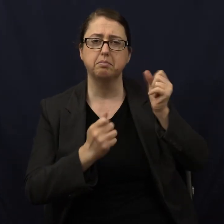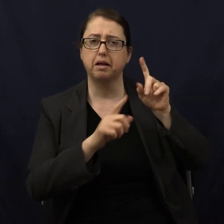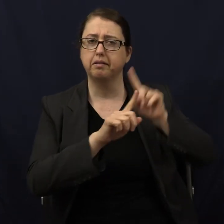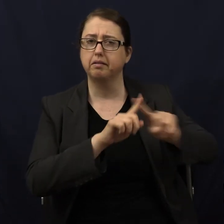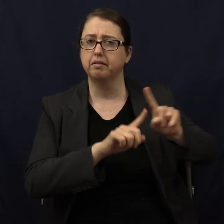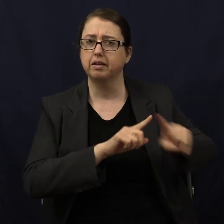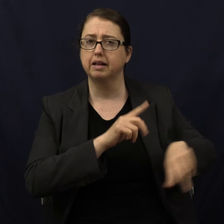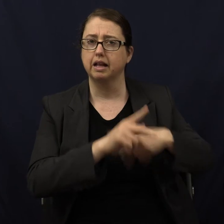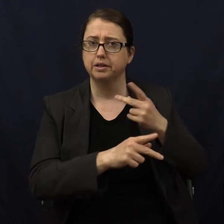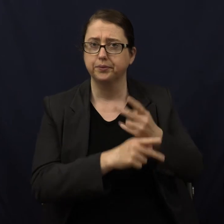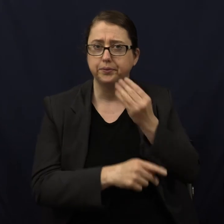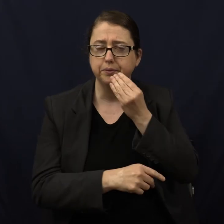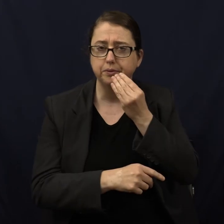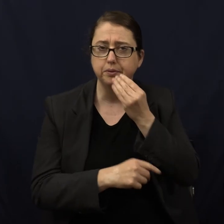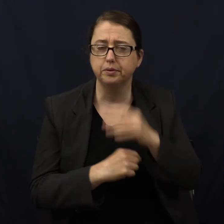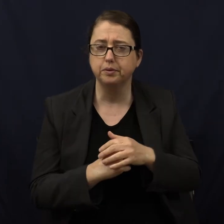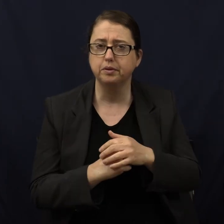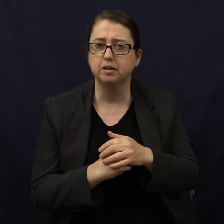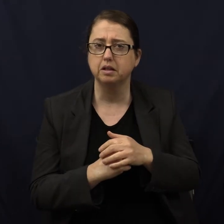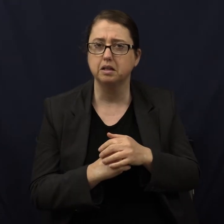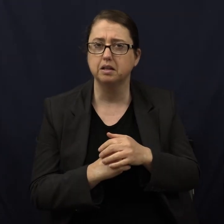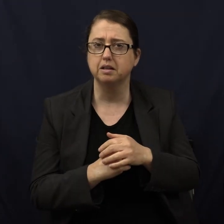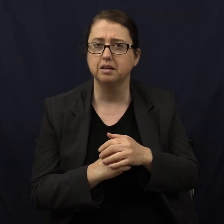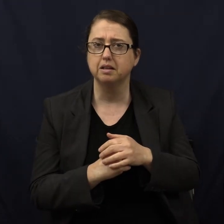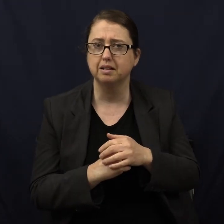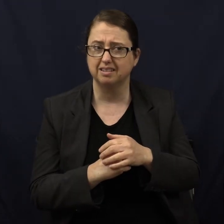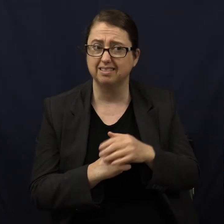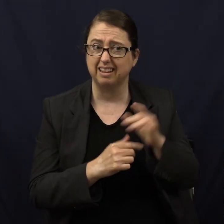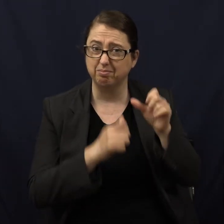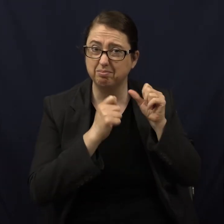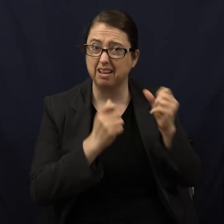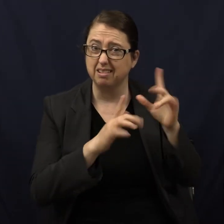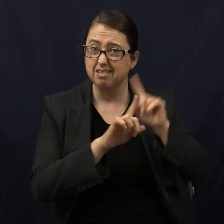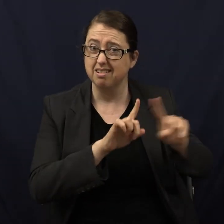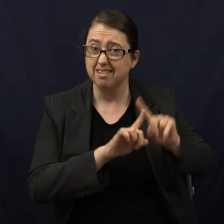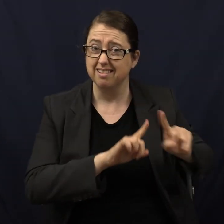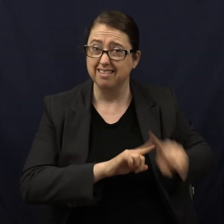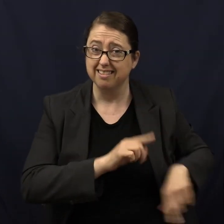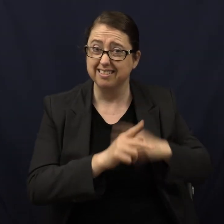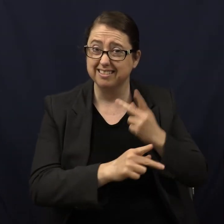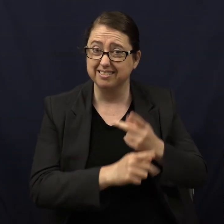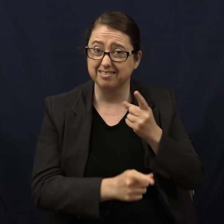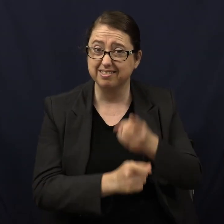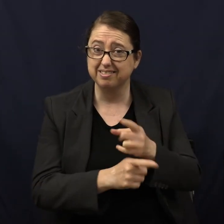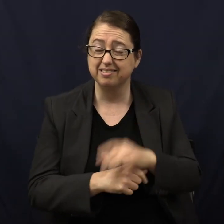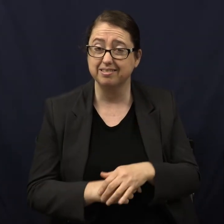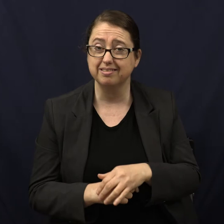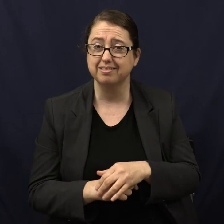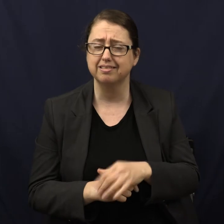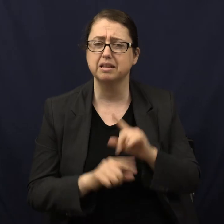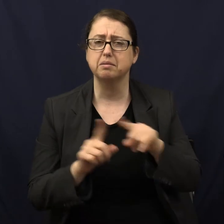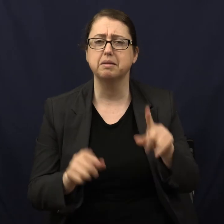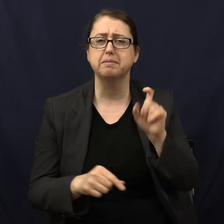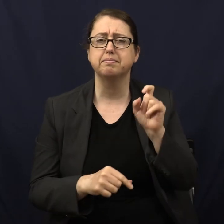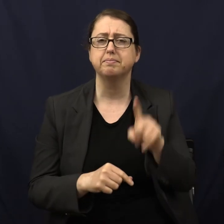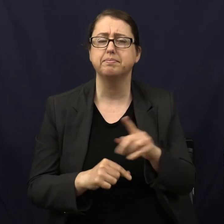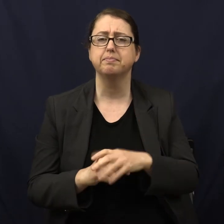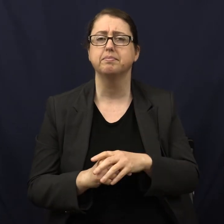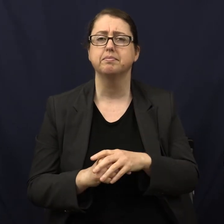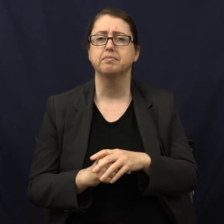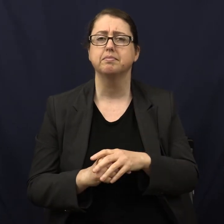things. It's almost without end, right? But where does